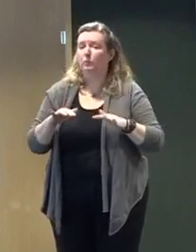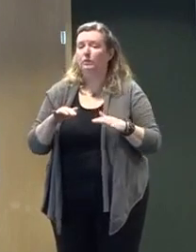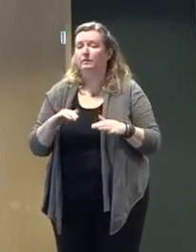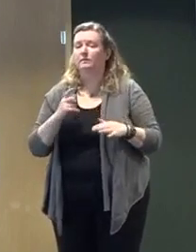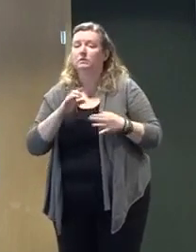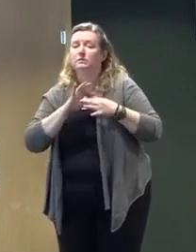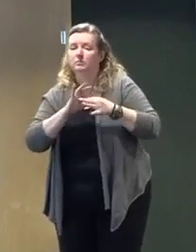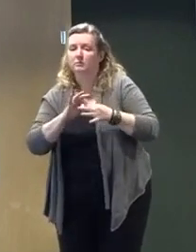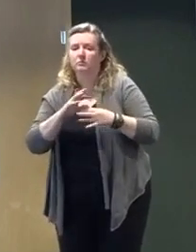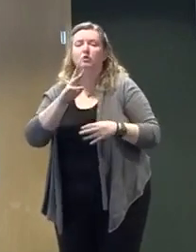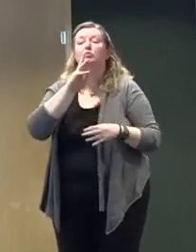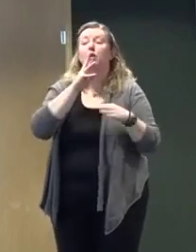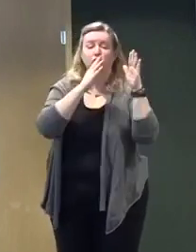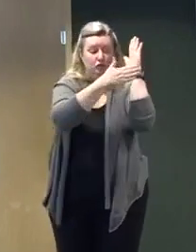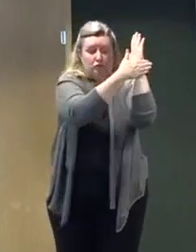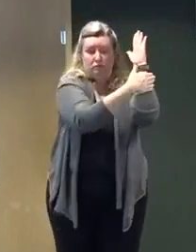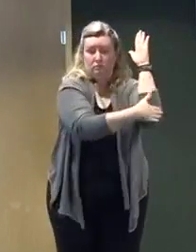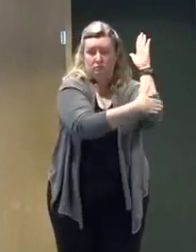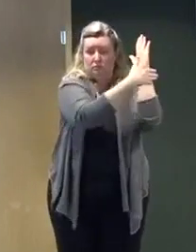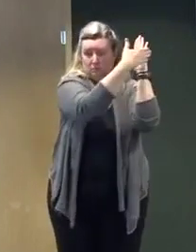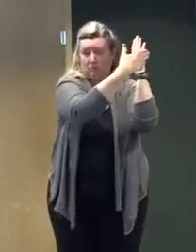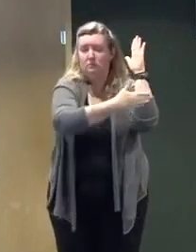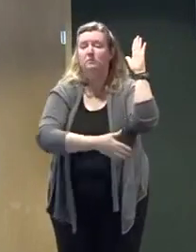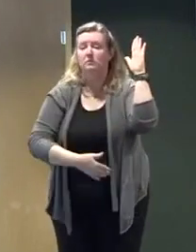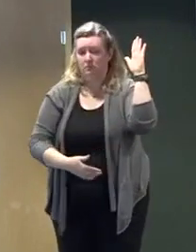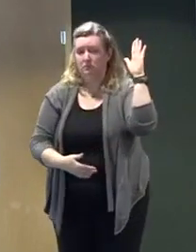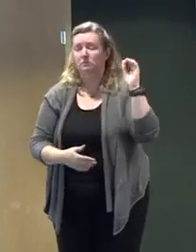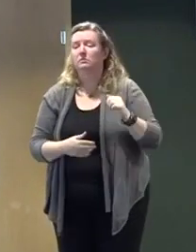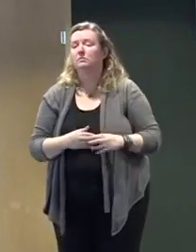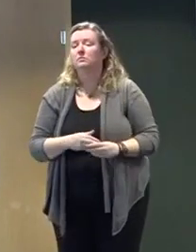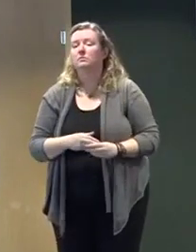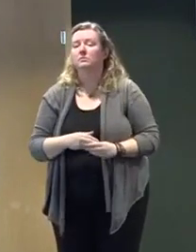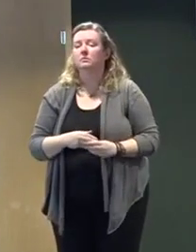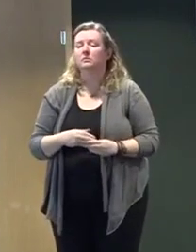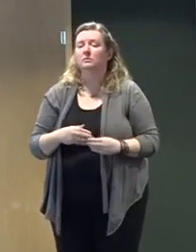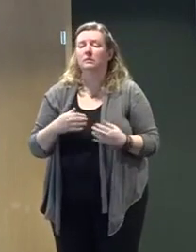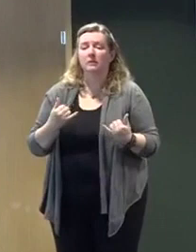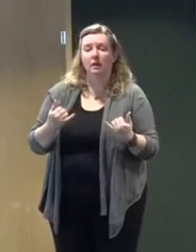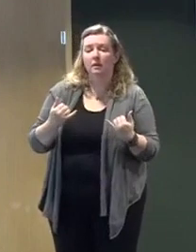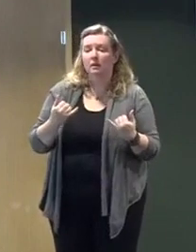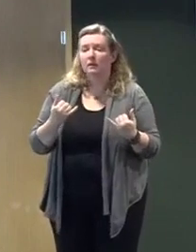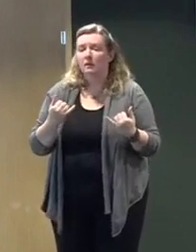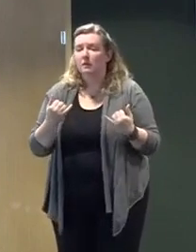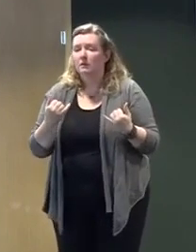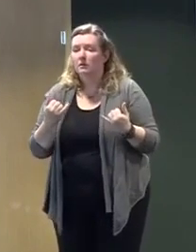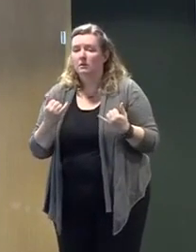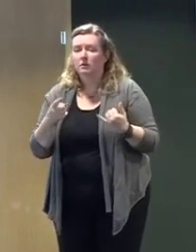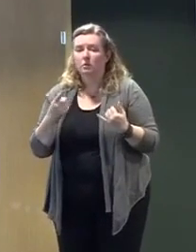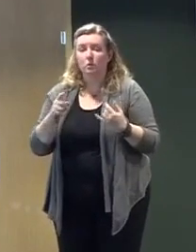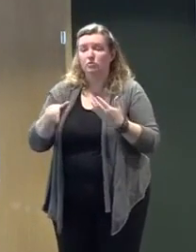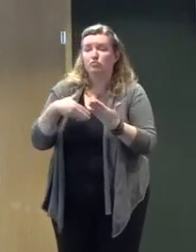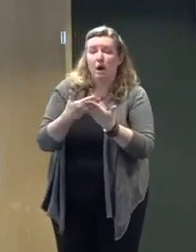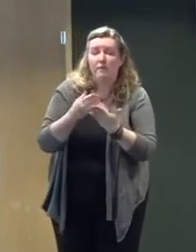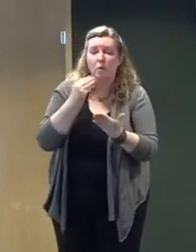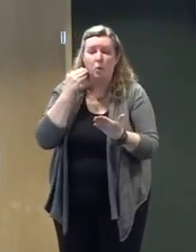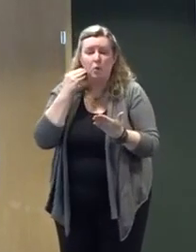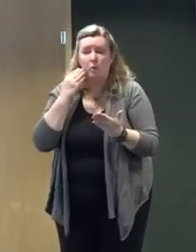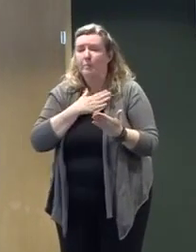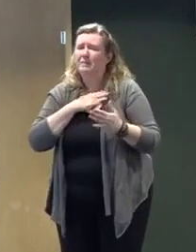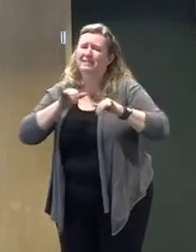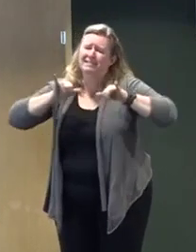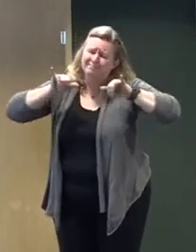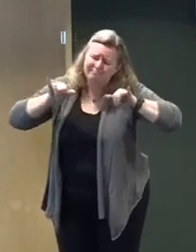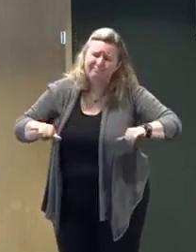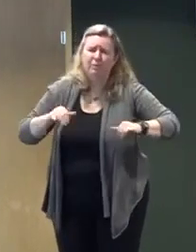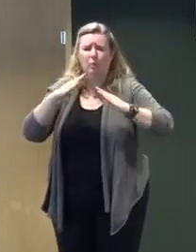Our advice to everyone is to be prepared to hunker down once you get home this afternoon and stay home. Stay home tonight and stay